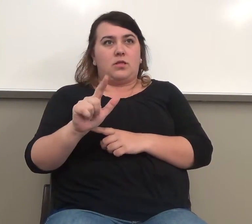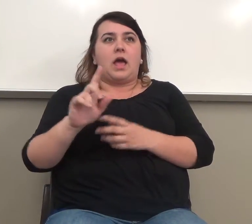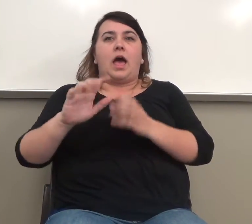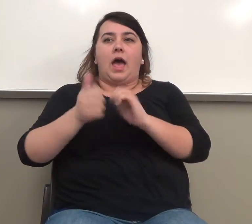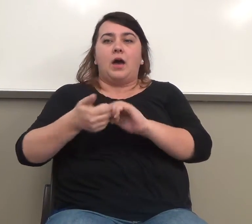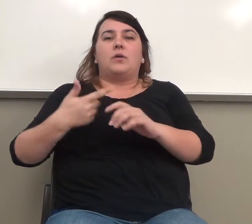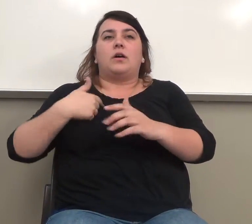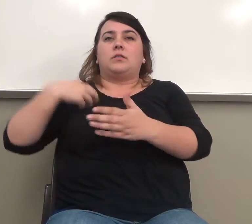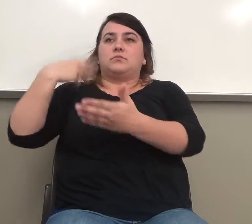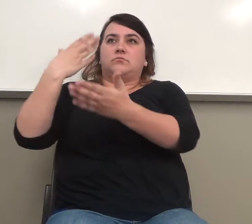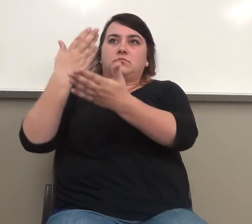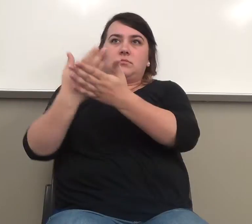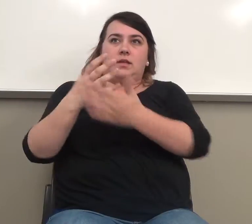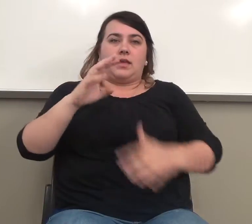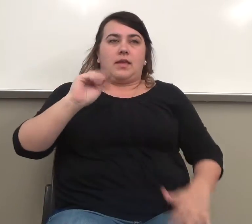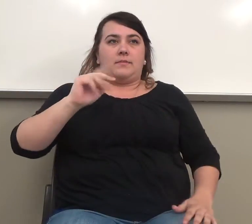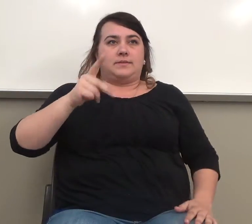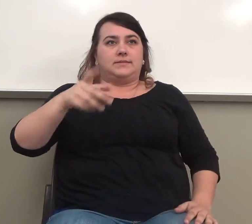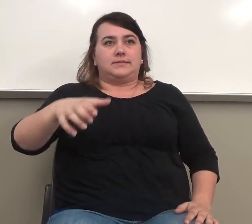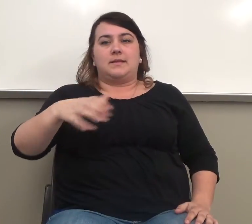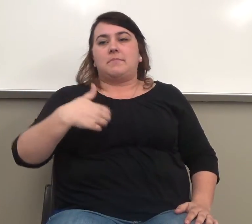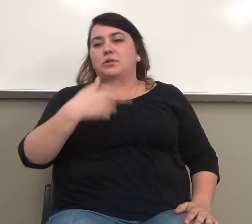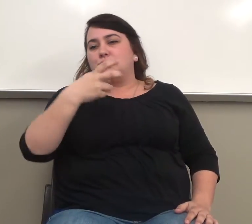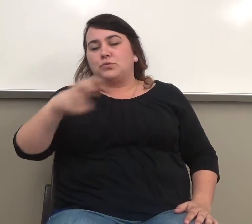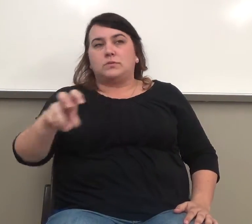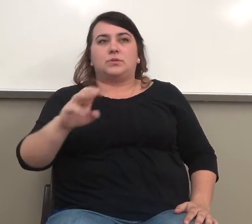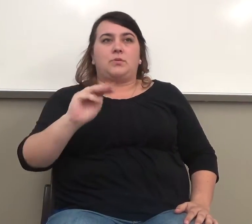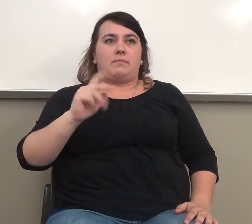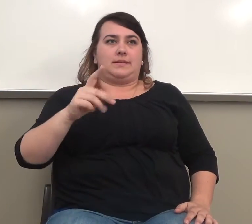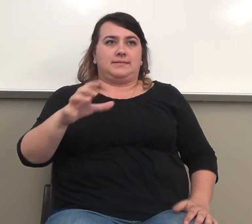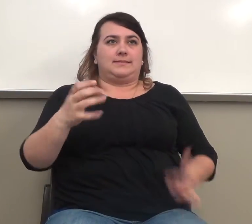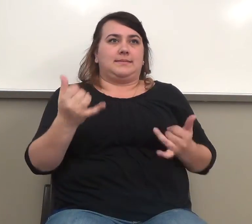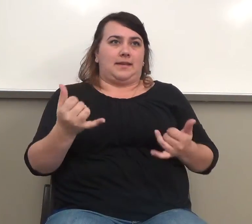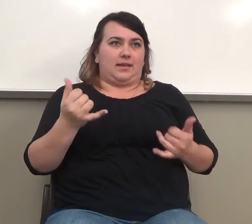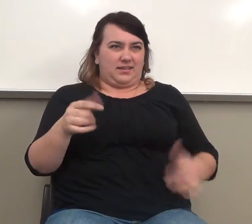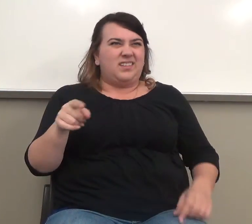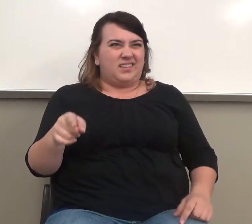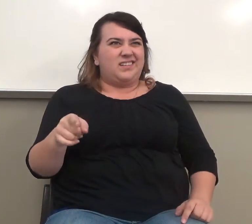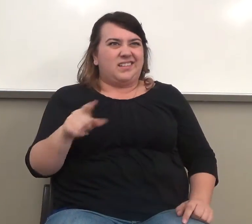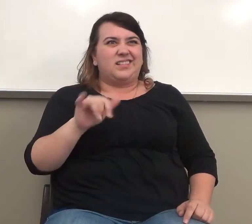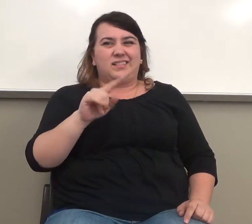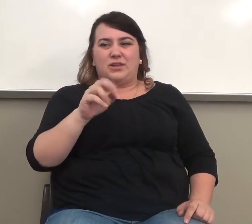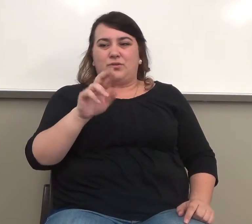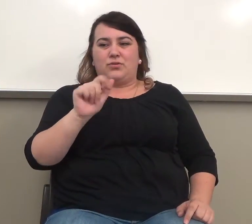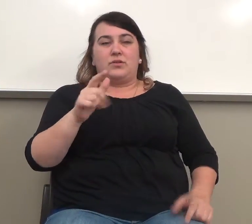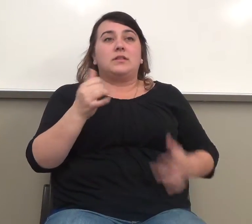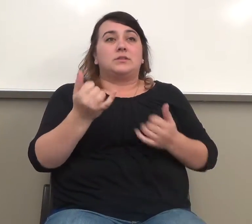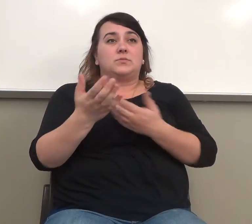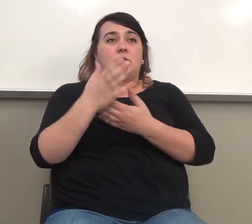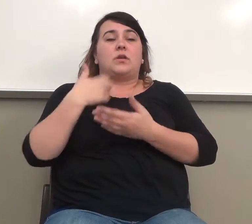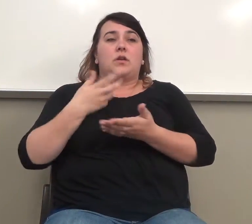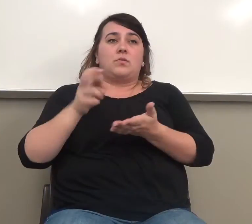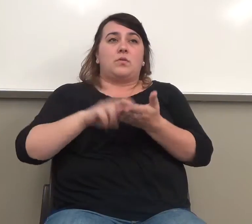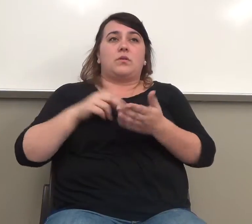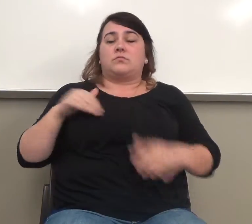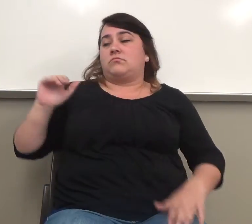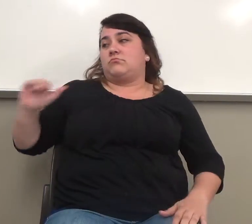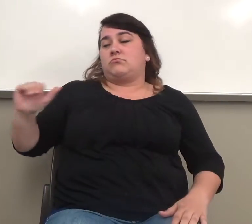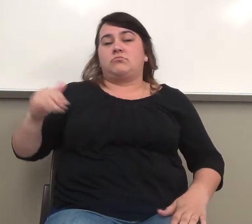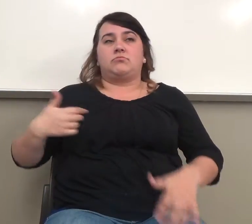my trip to MPC today. Okay? This morning I woke up, woke up my partner. We both got ready. My mother